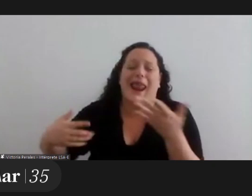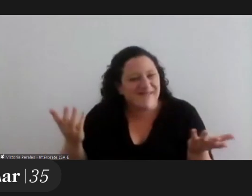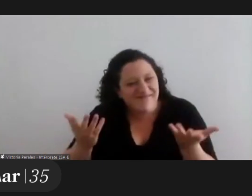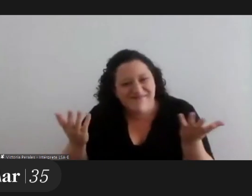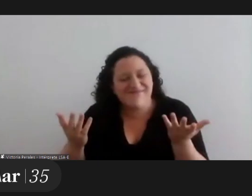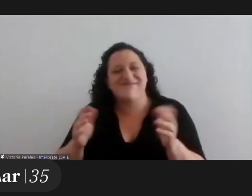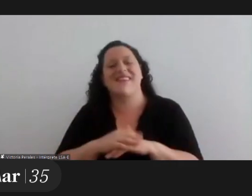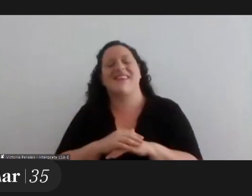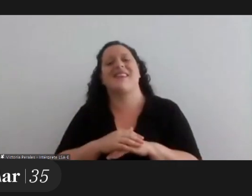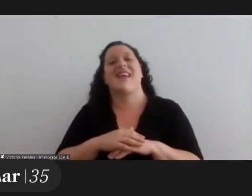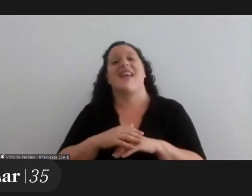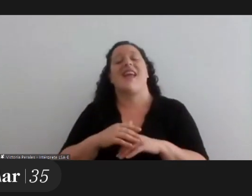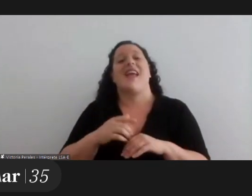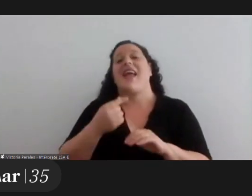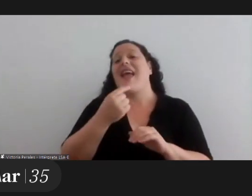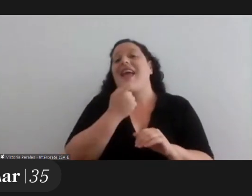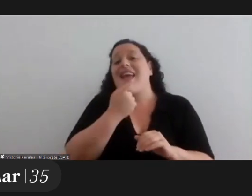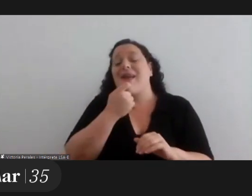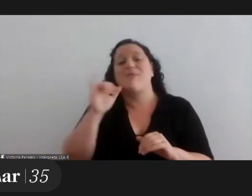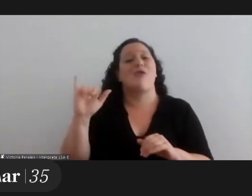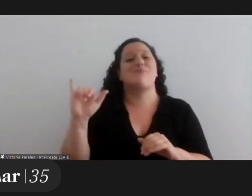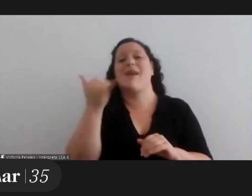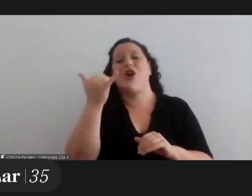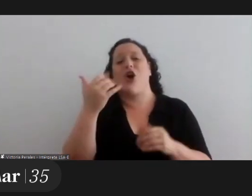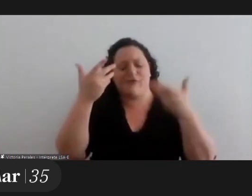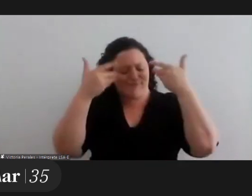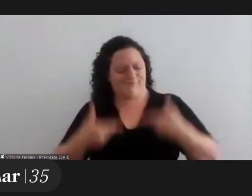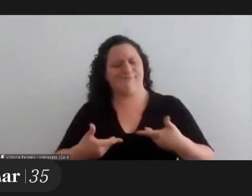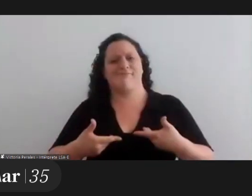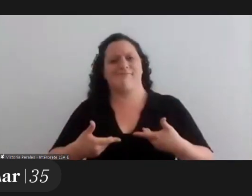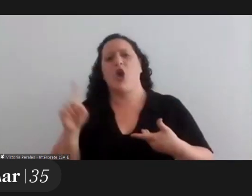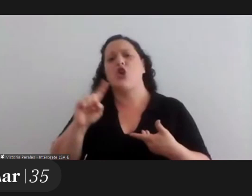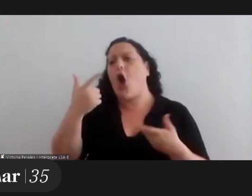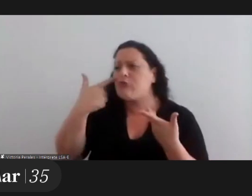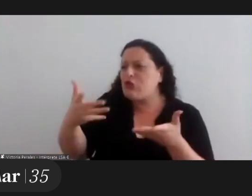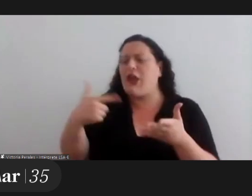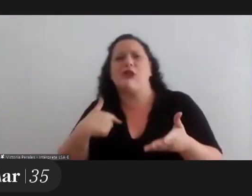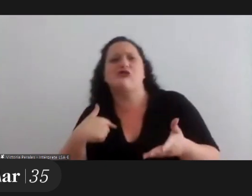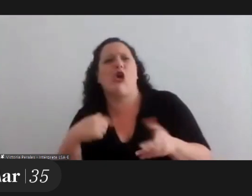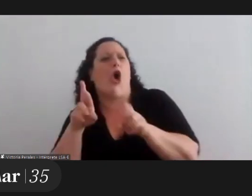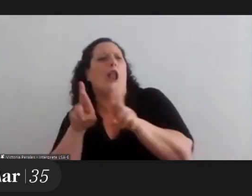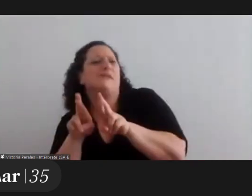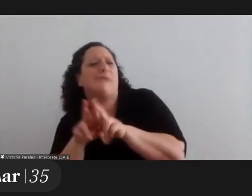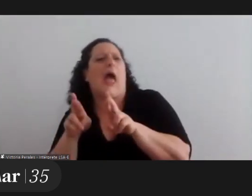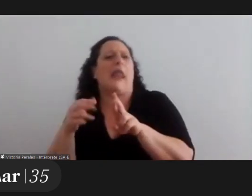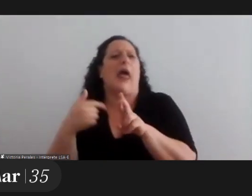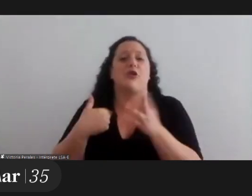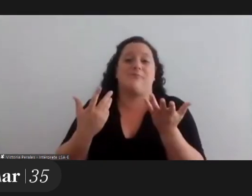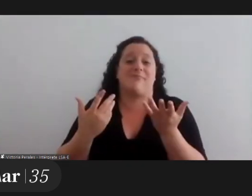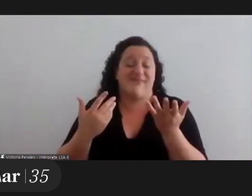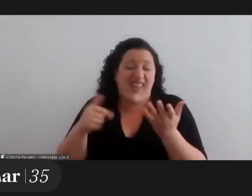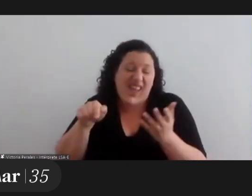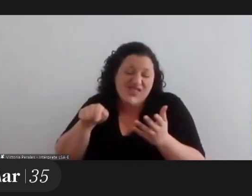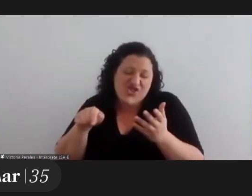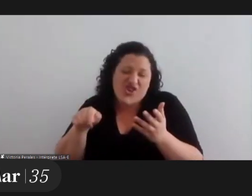up and i think that the best example is to be and not to show what the problem is of being a lesbian of course it's